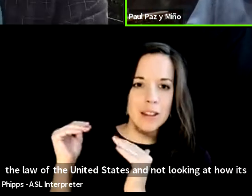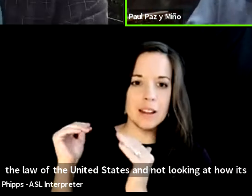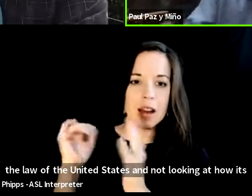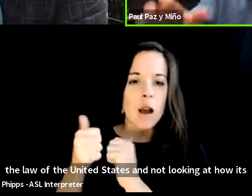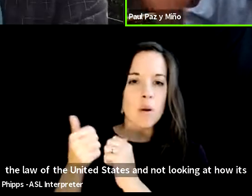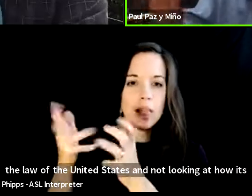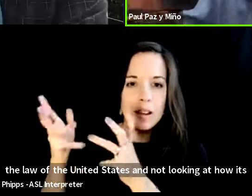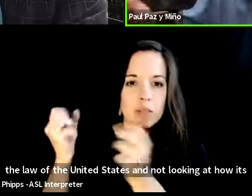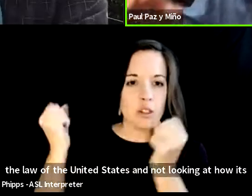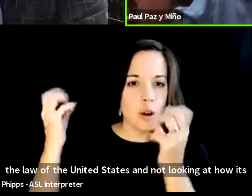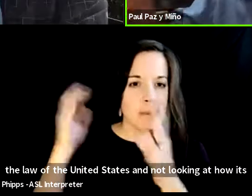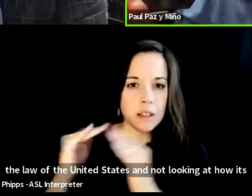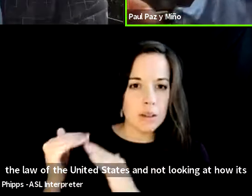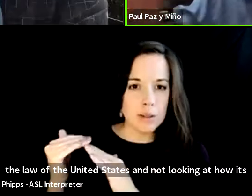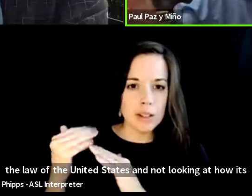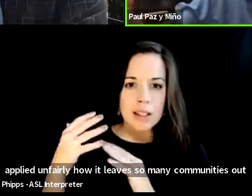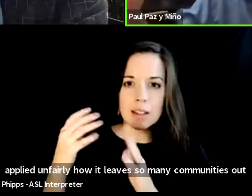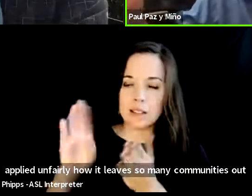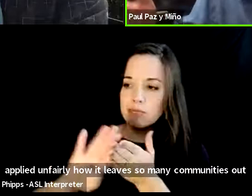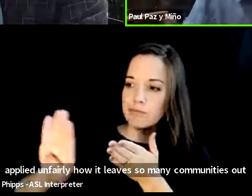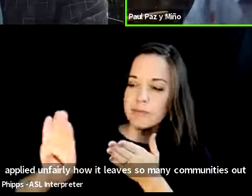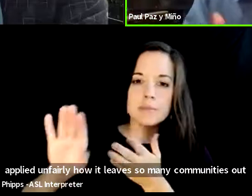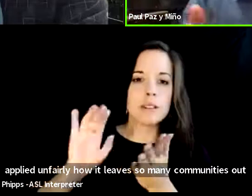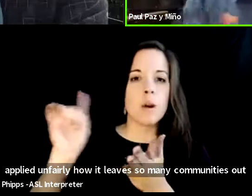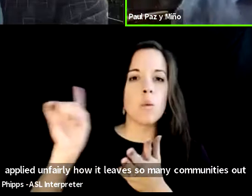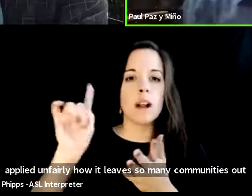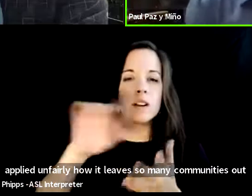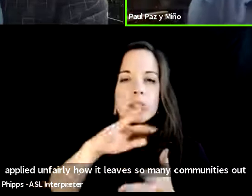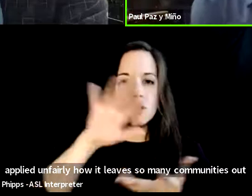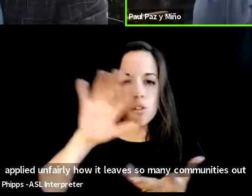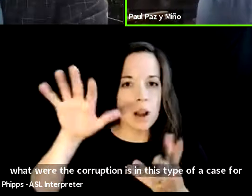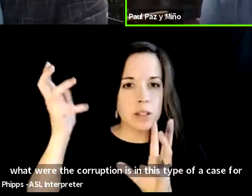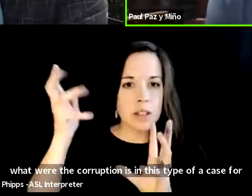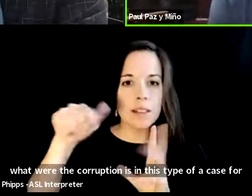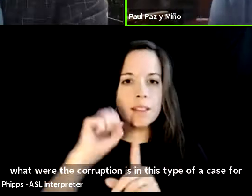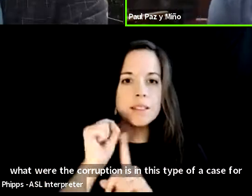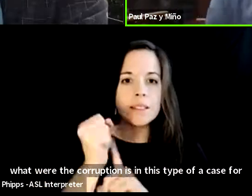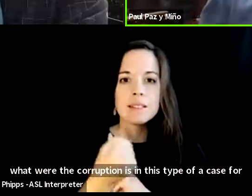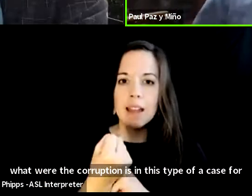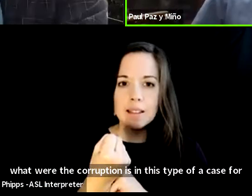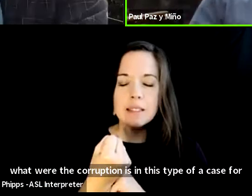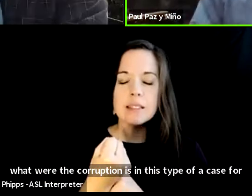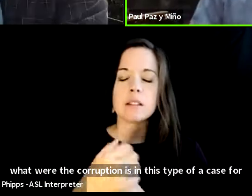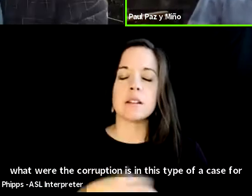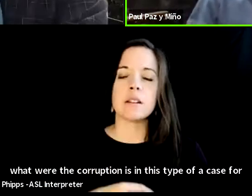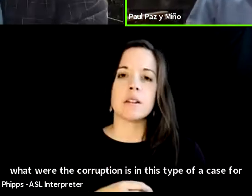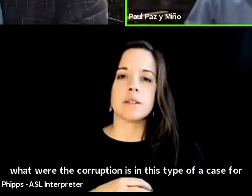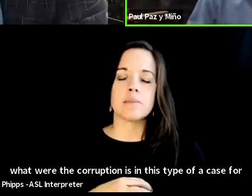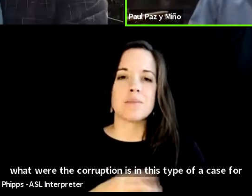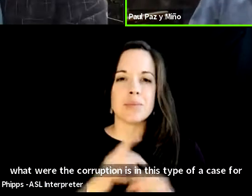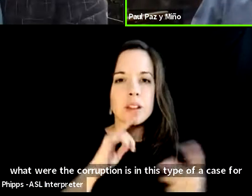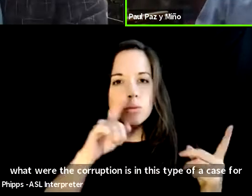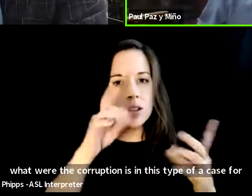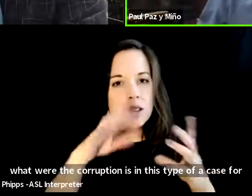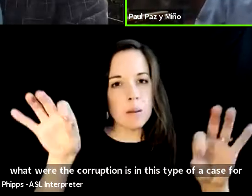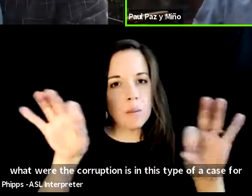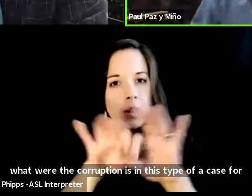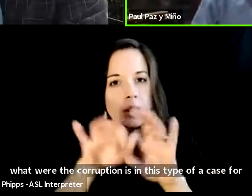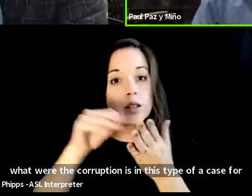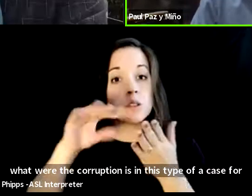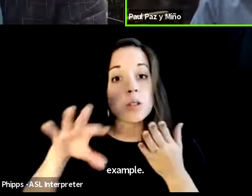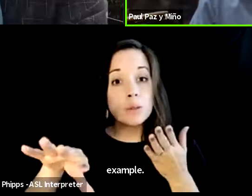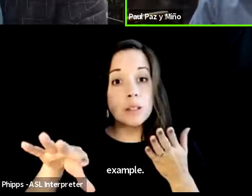communities out what where the corruption is in this type of a case for example so it's really important that students